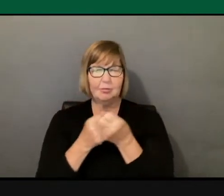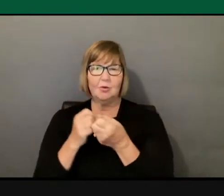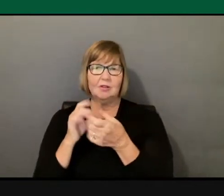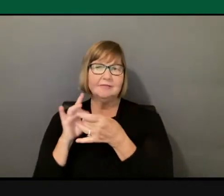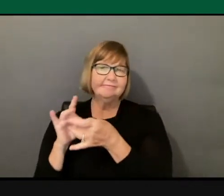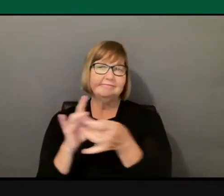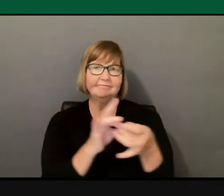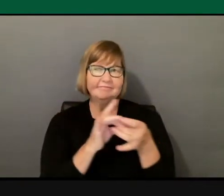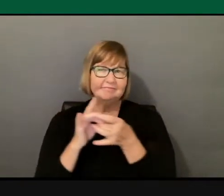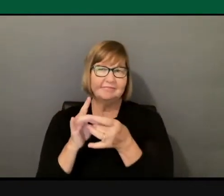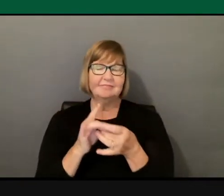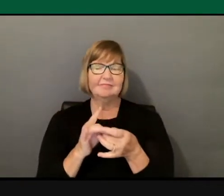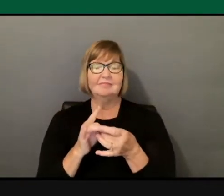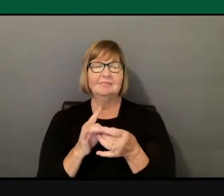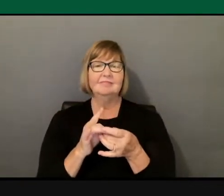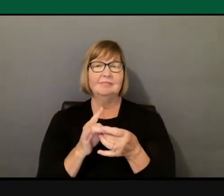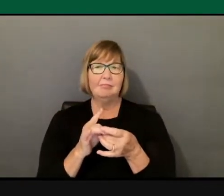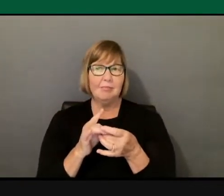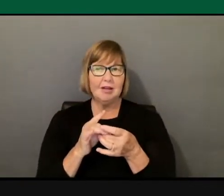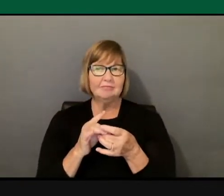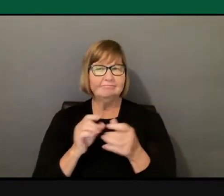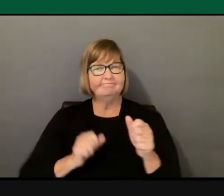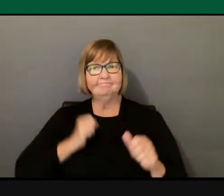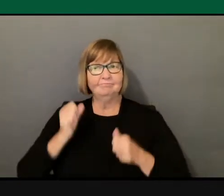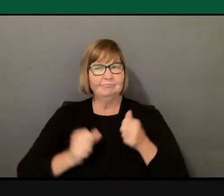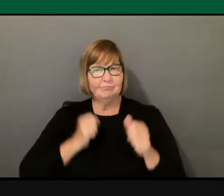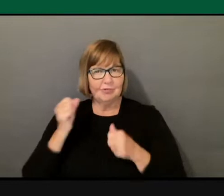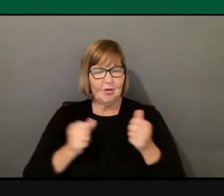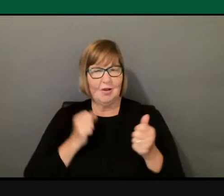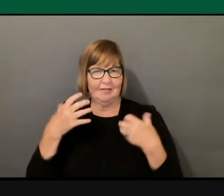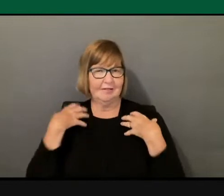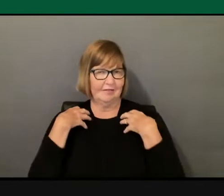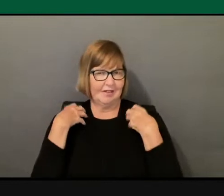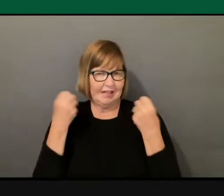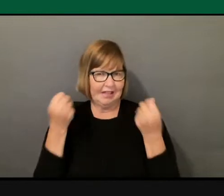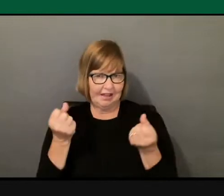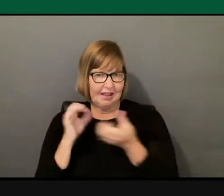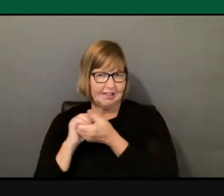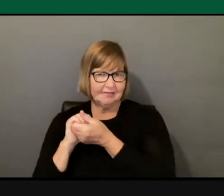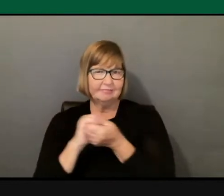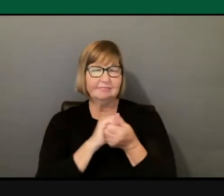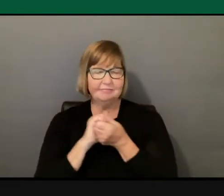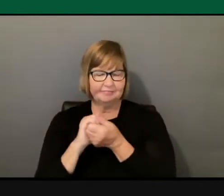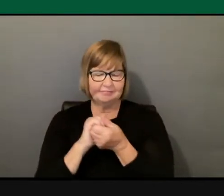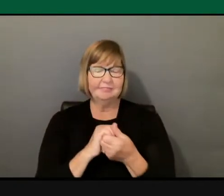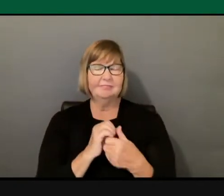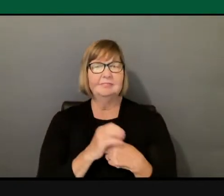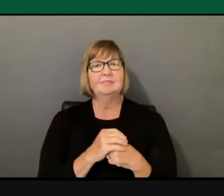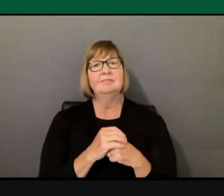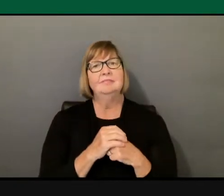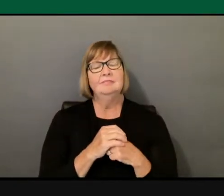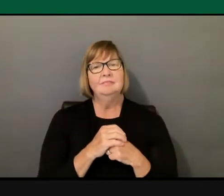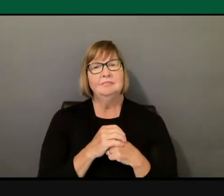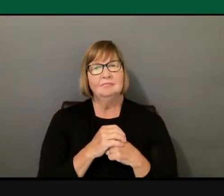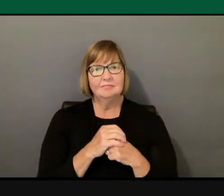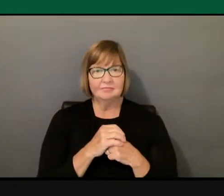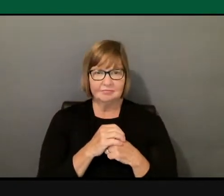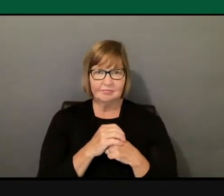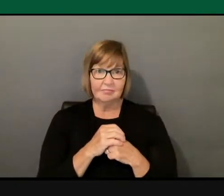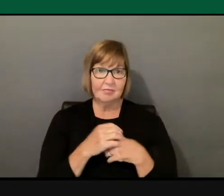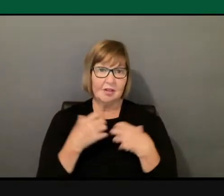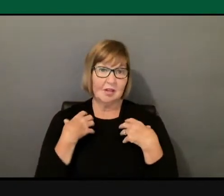healing, if you will. And so we, to heal